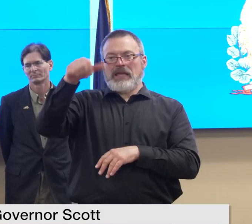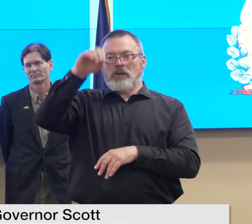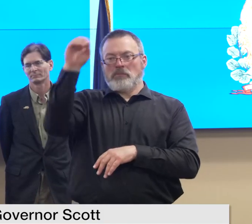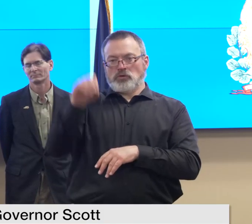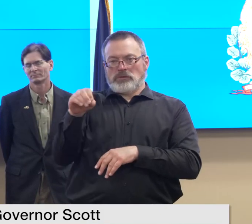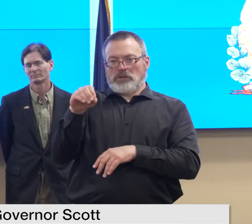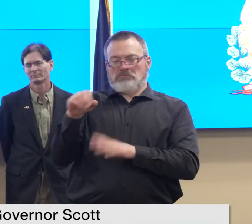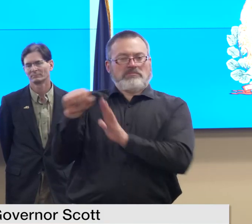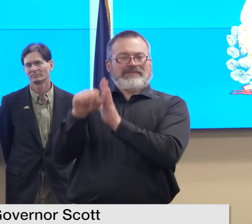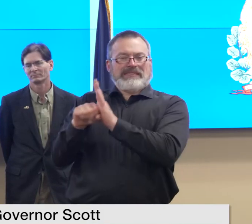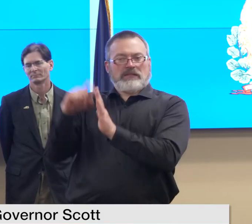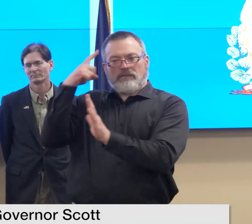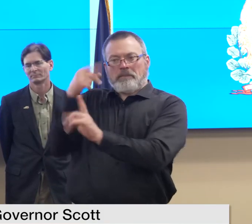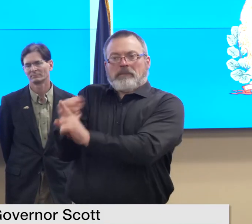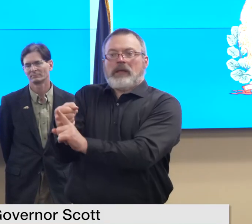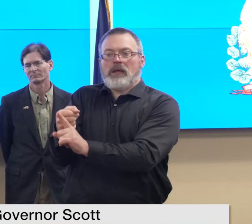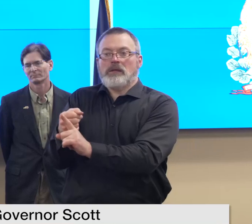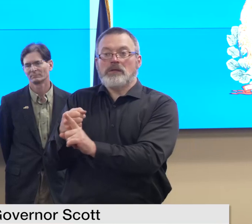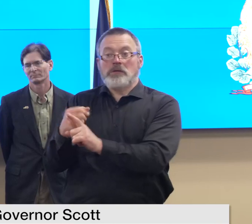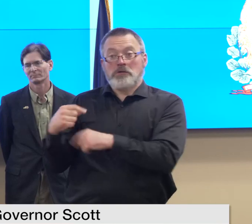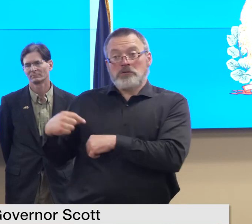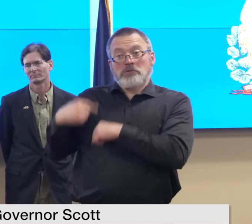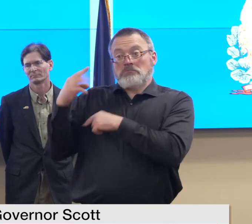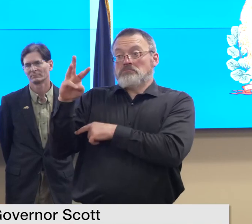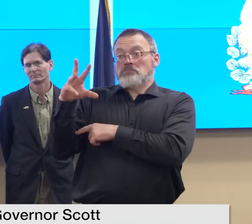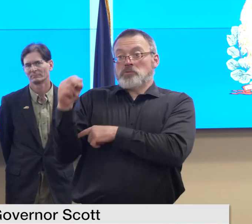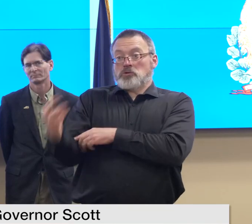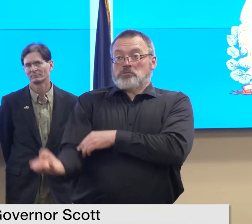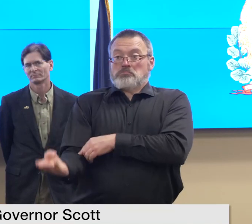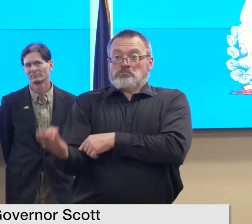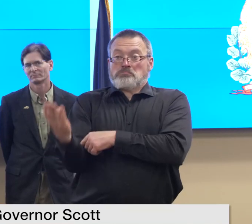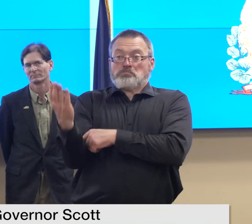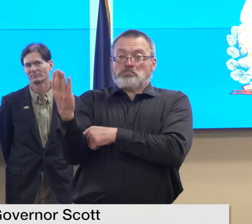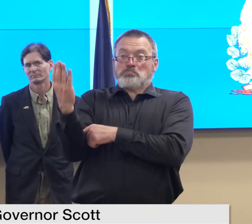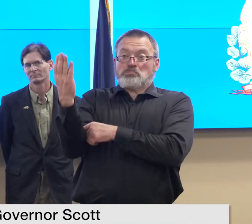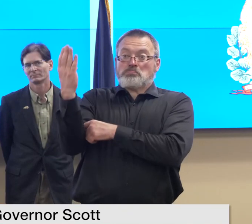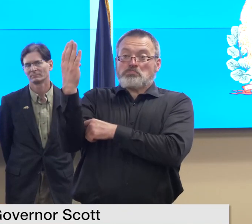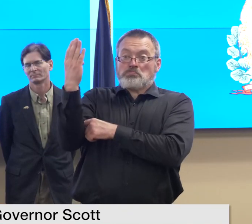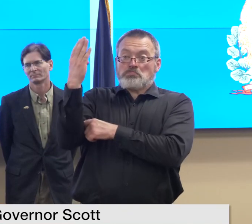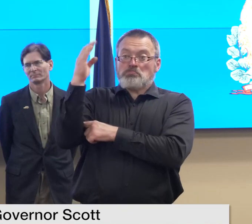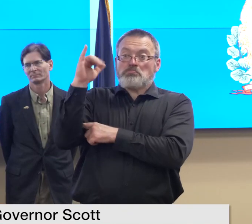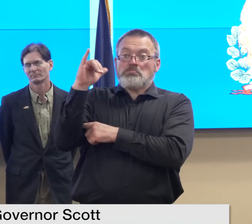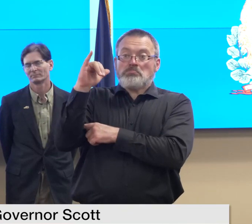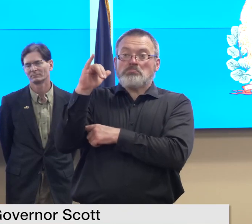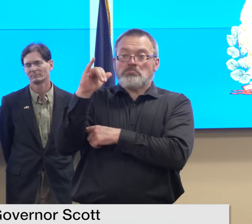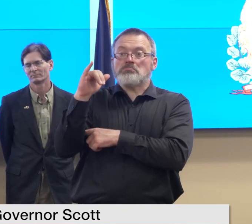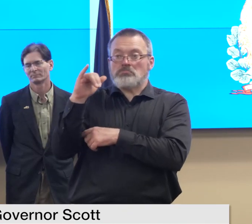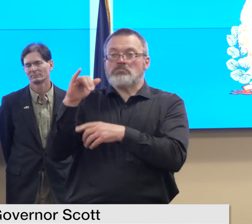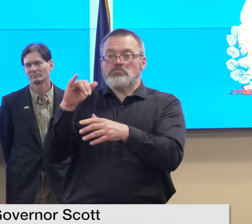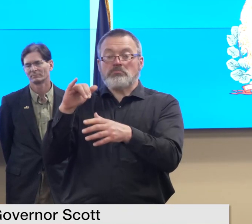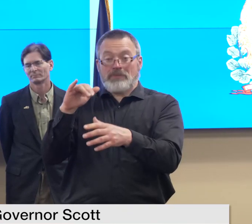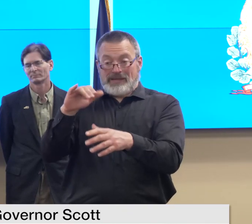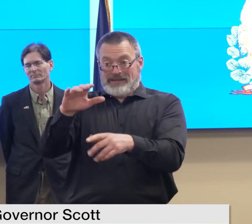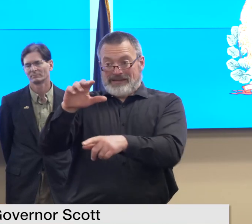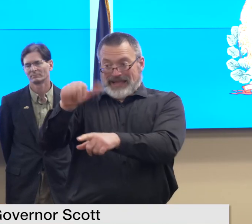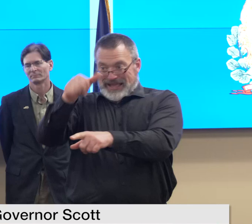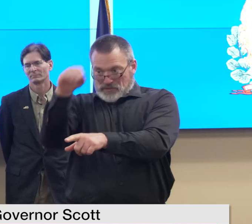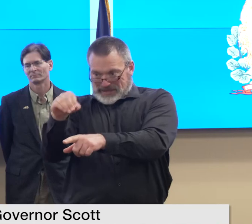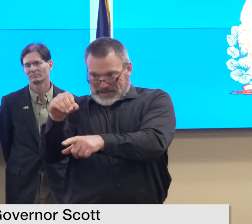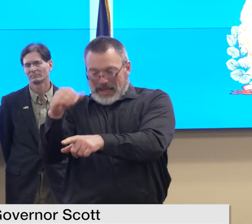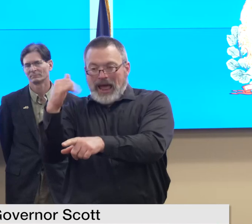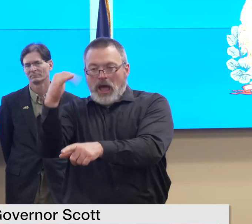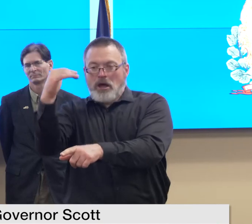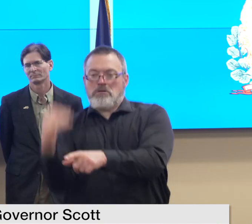since that time at 6 30 we brought approximately 25 of those back online and we anticipate having that